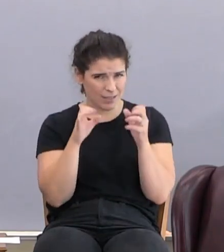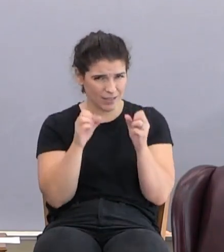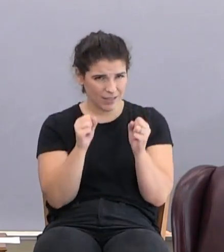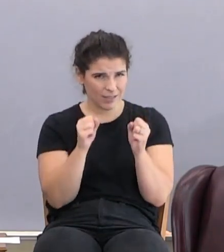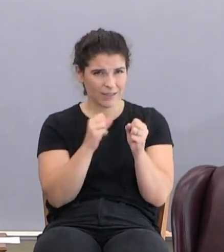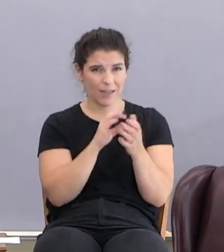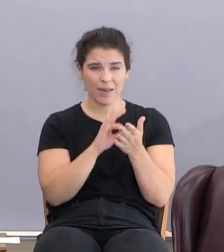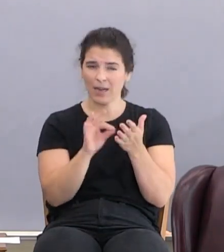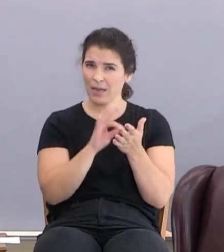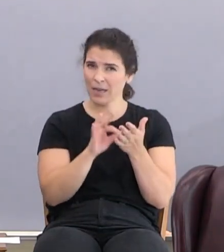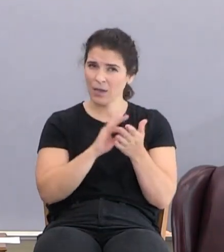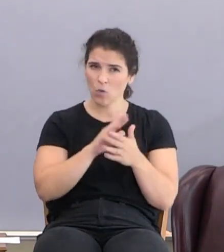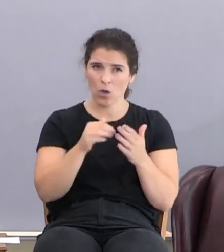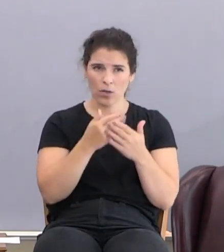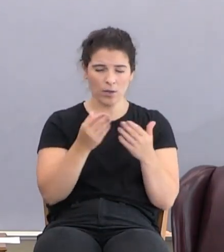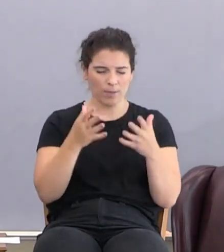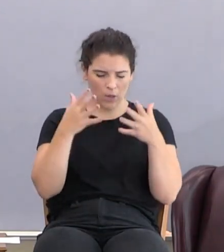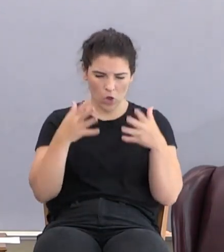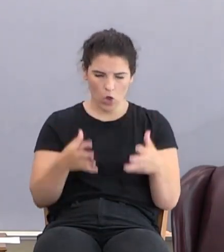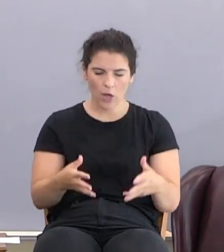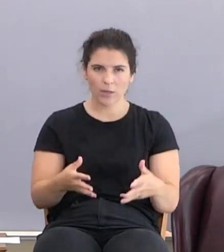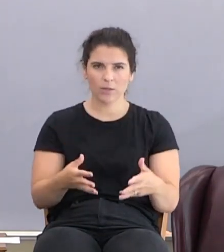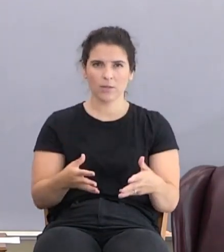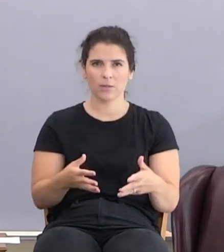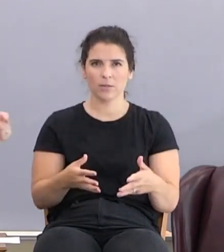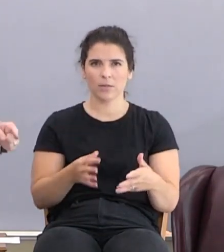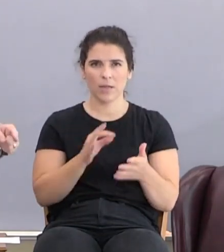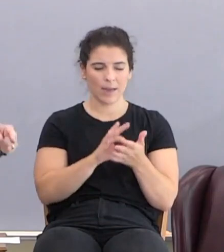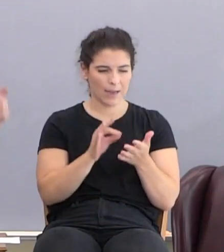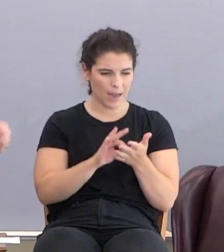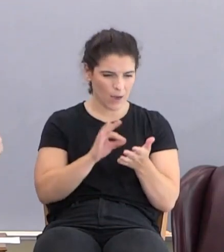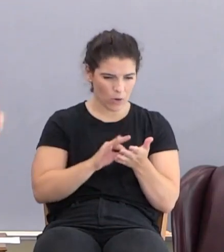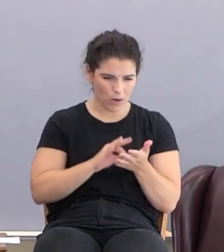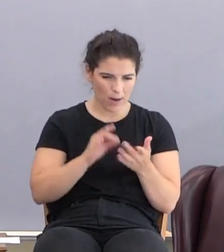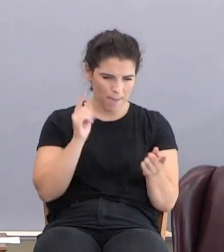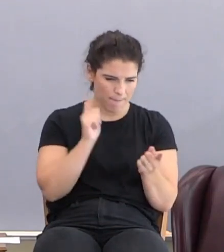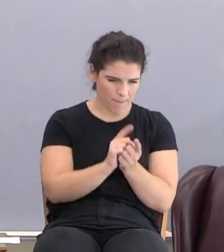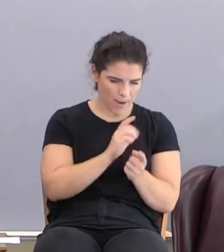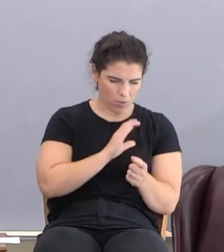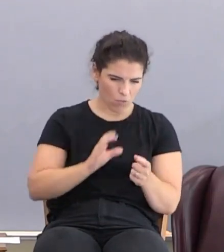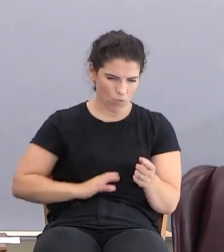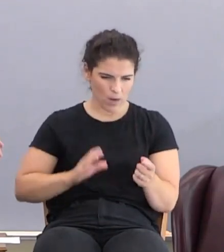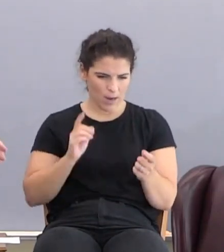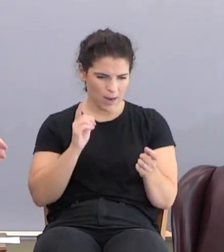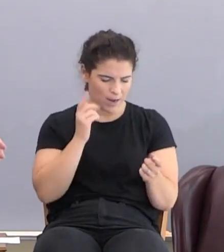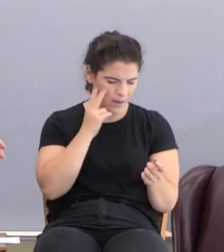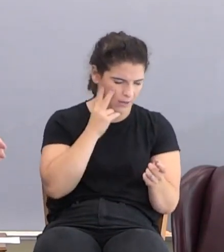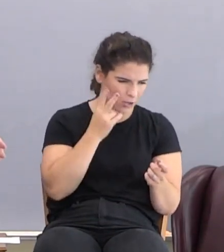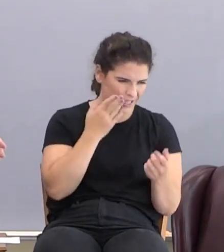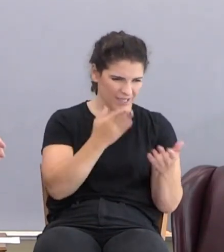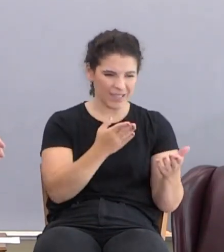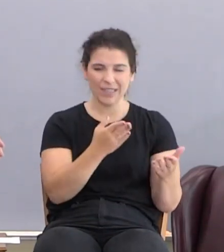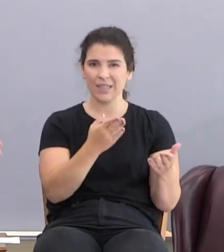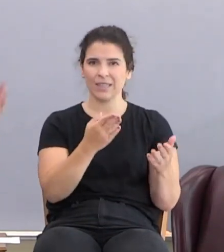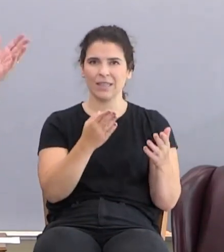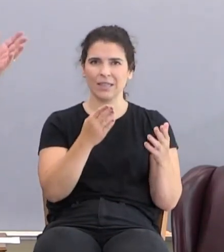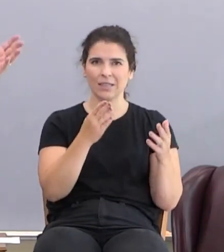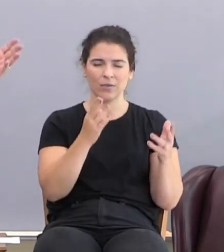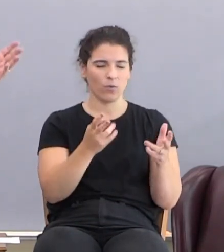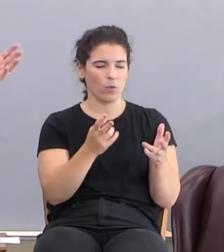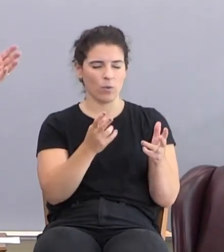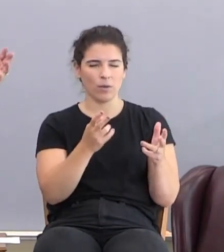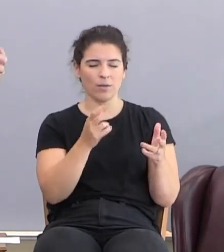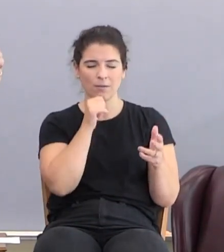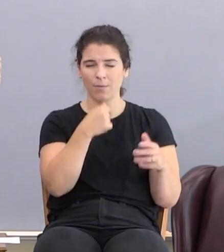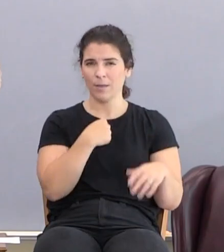and I count all things but loss. I counted them, I met Christ and I realized he's the issue, not me.